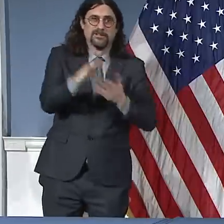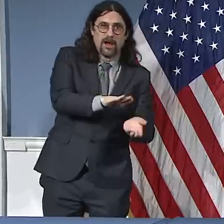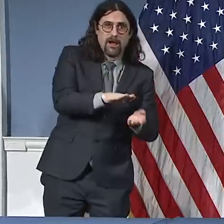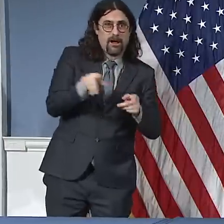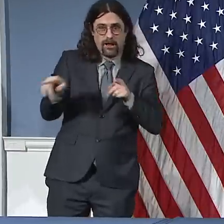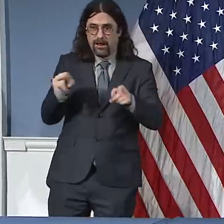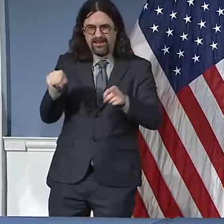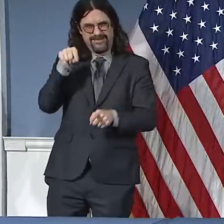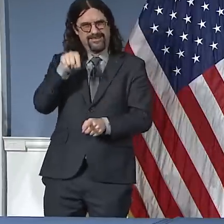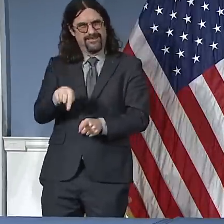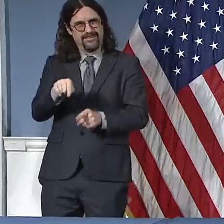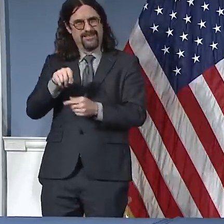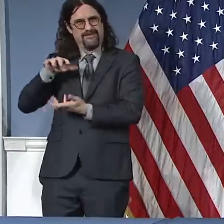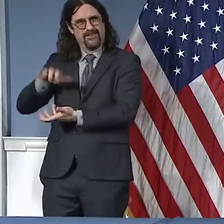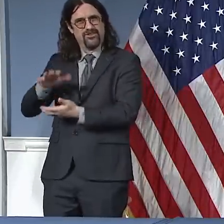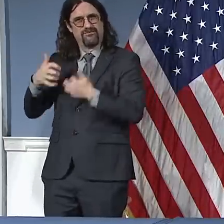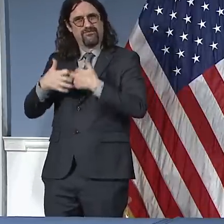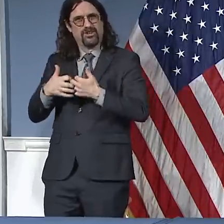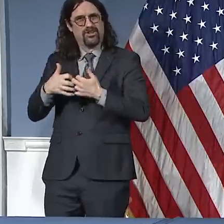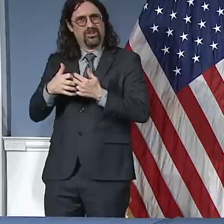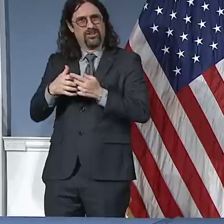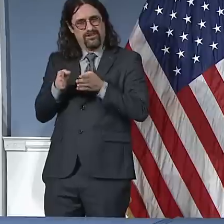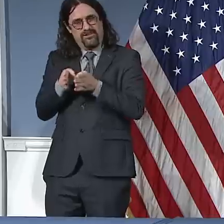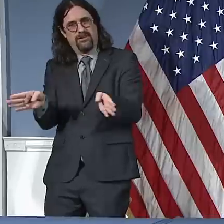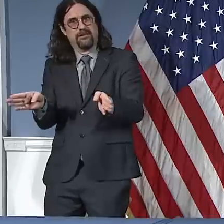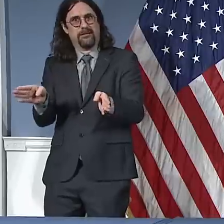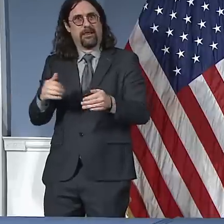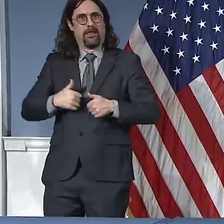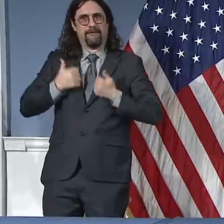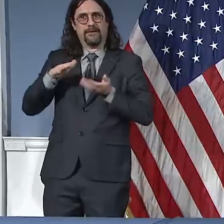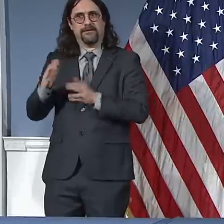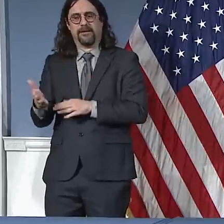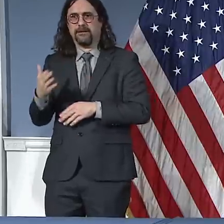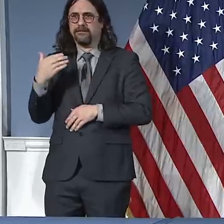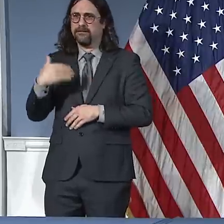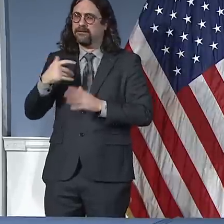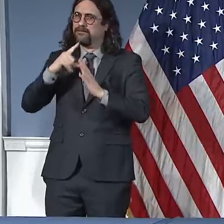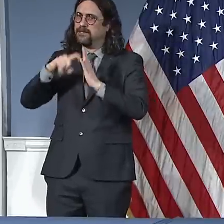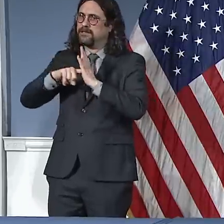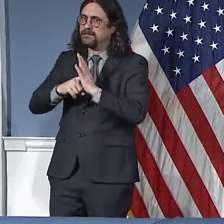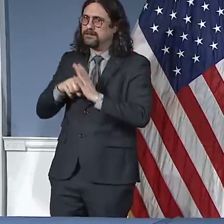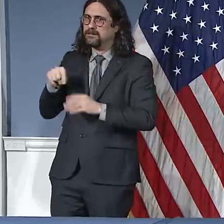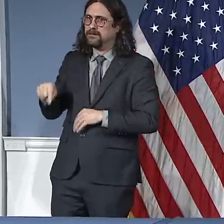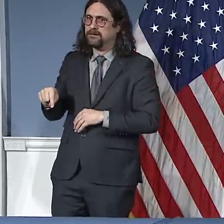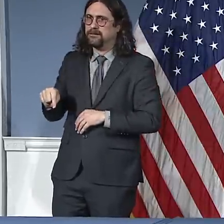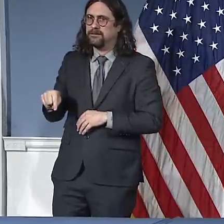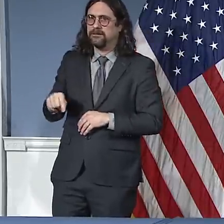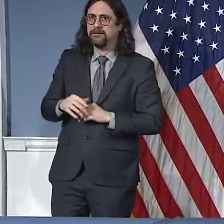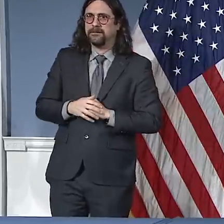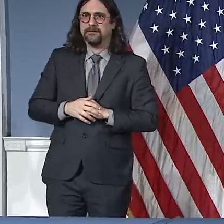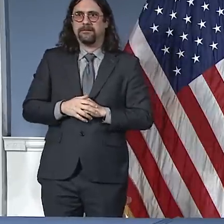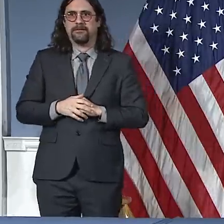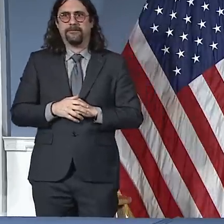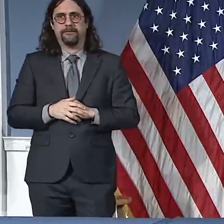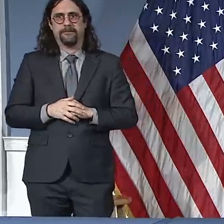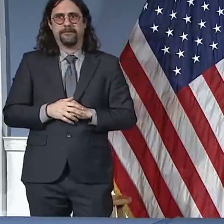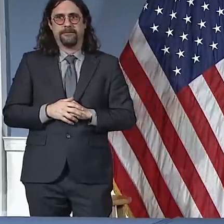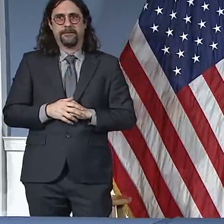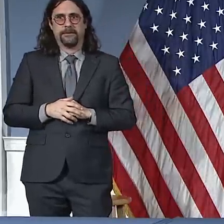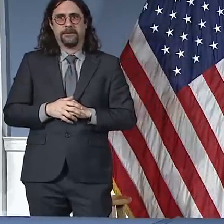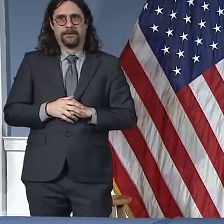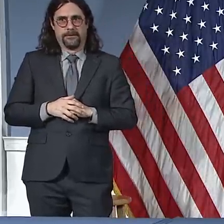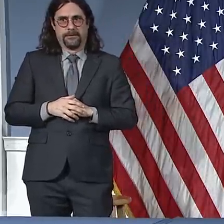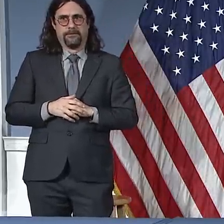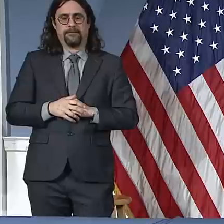stricken with coronavirus, patient gasping for breath, fighting for their life, if that ventilator is available